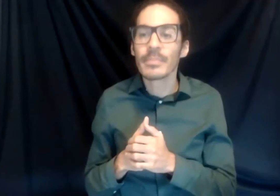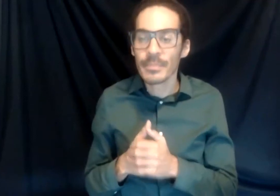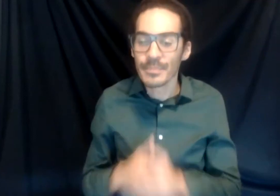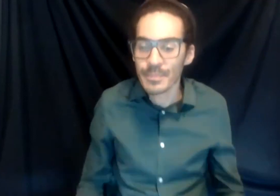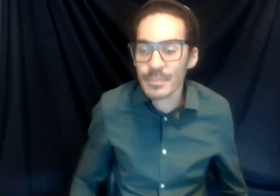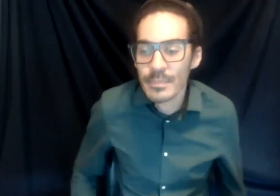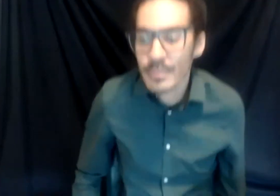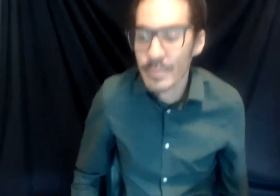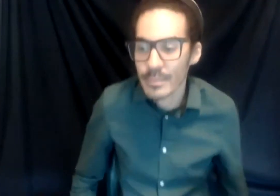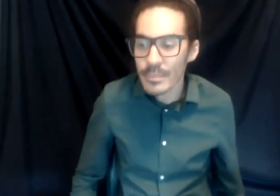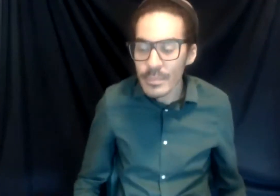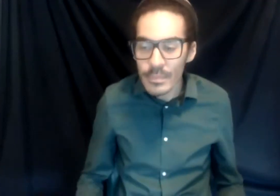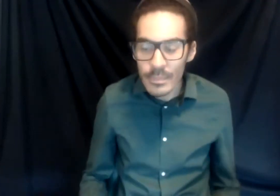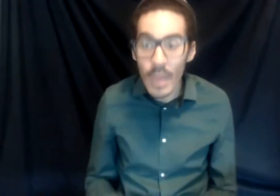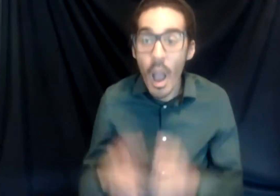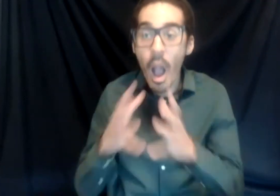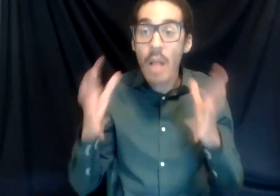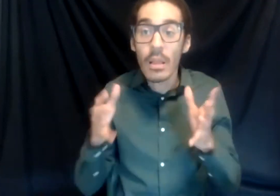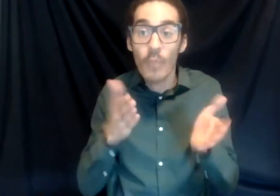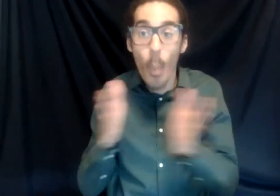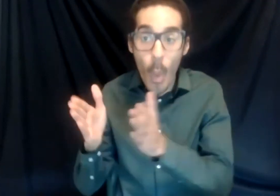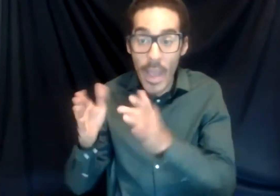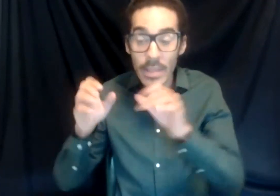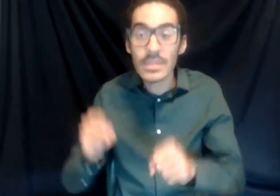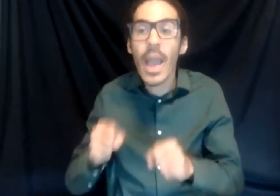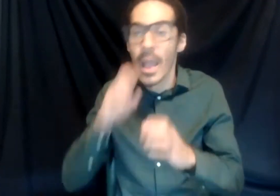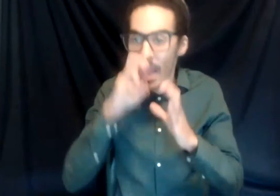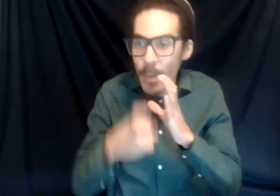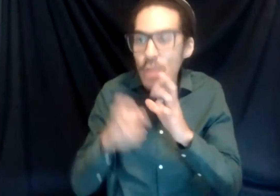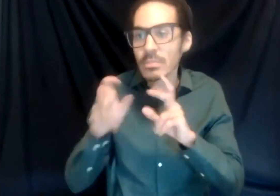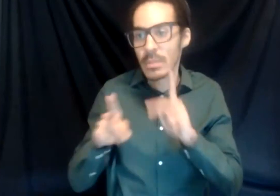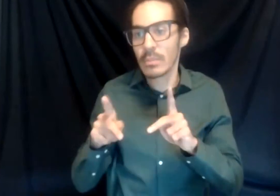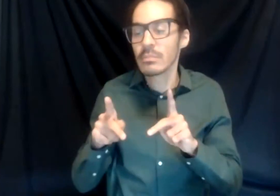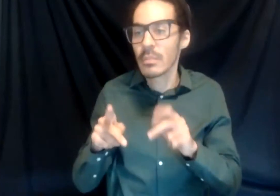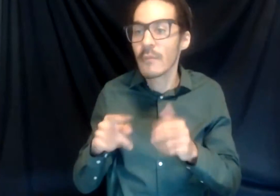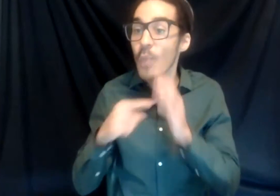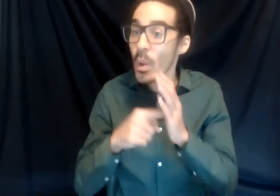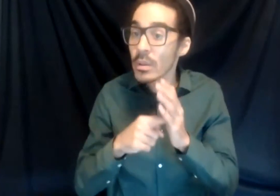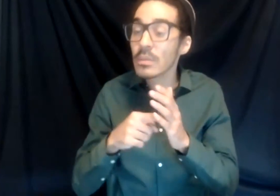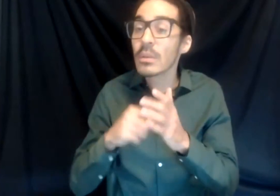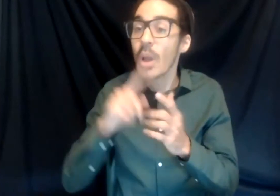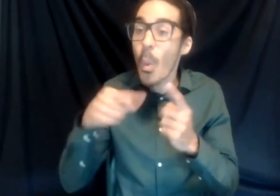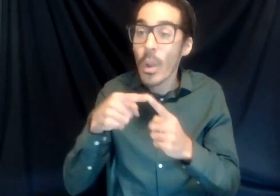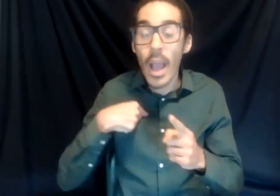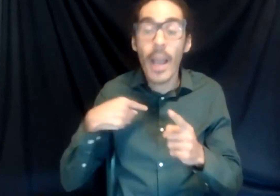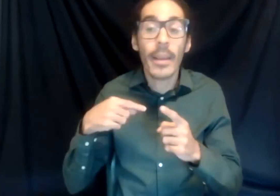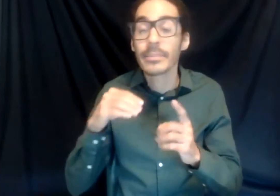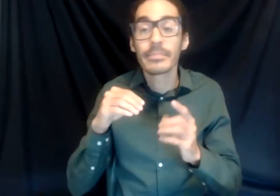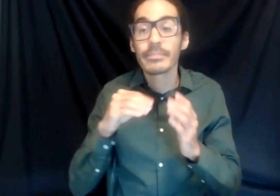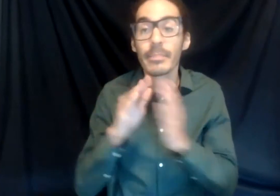But there's a lot of ways you can actually immerse people into it. For example, when I became an orientation leader, one of the biggest things we started doing was